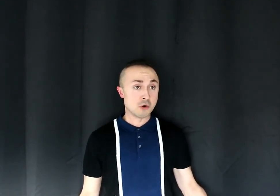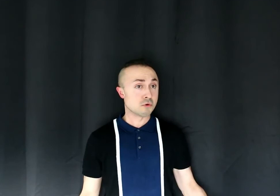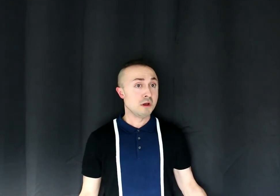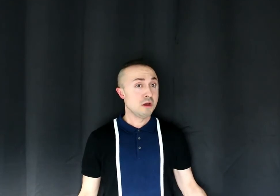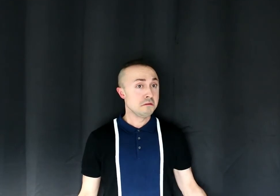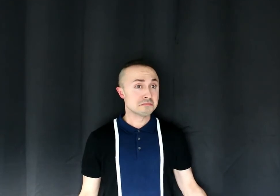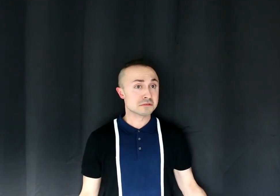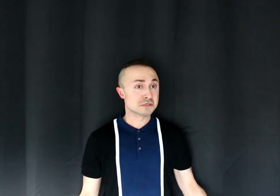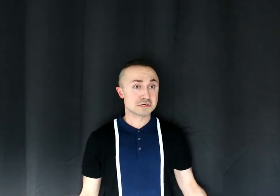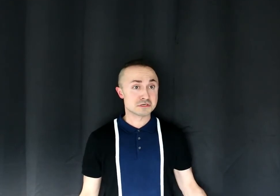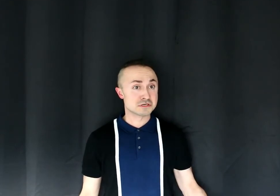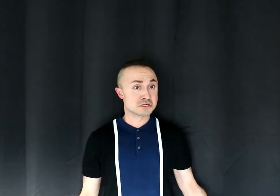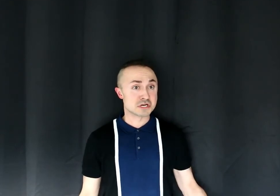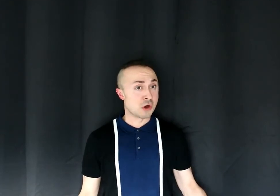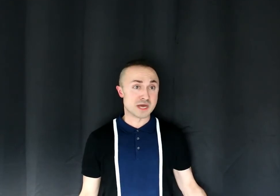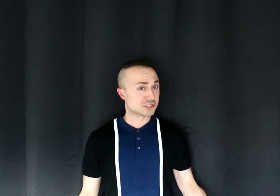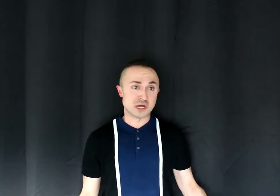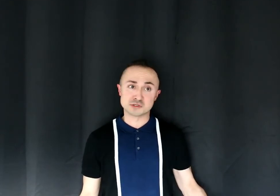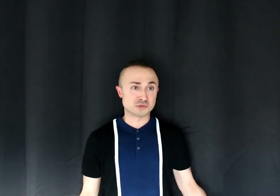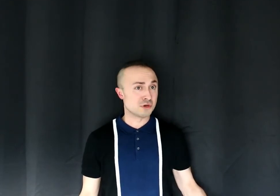No, no that's not true.